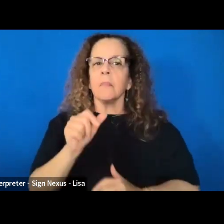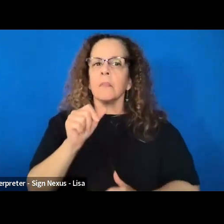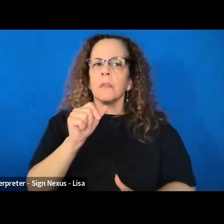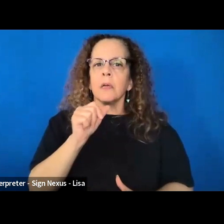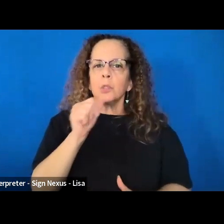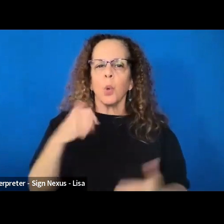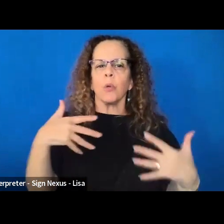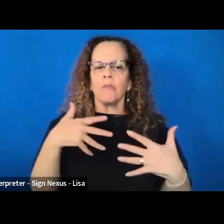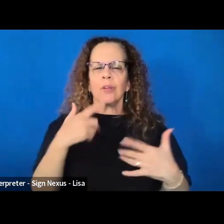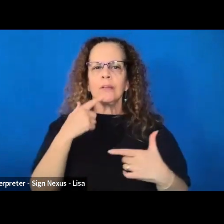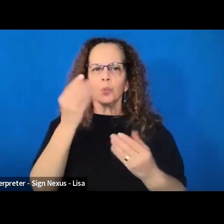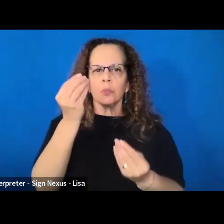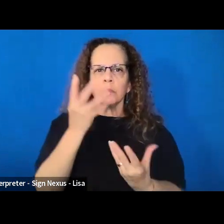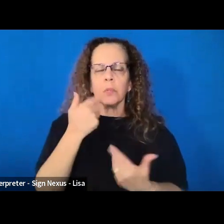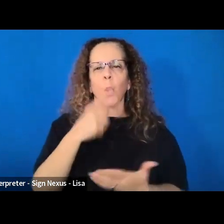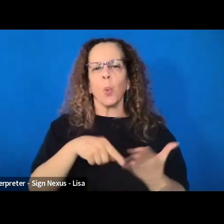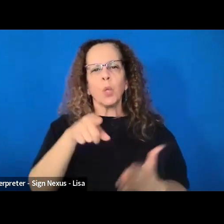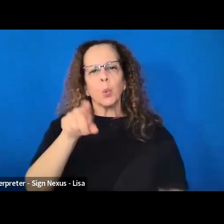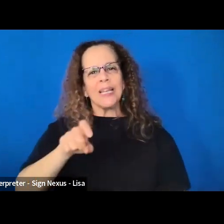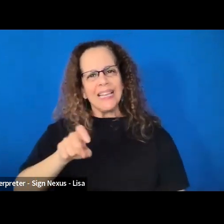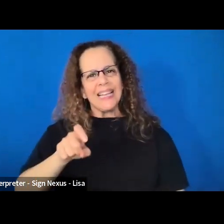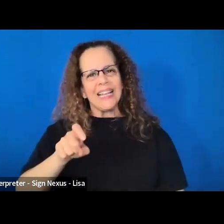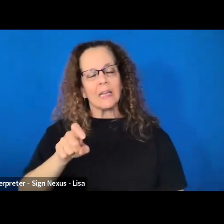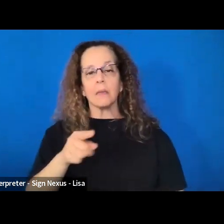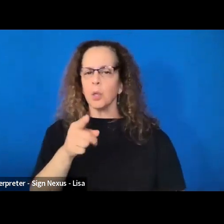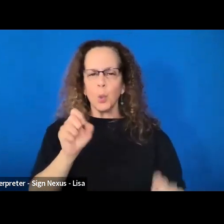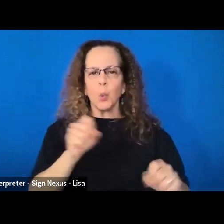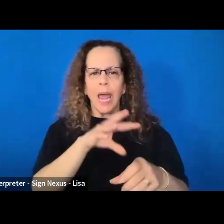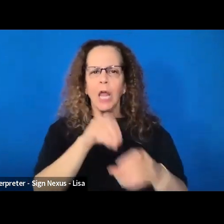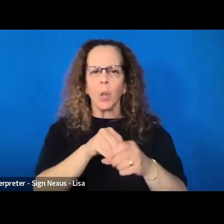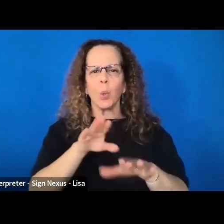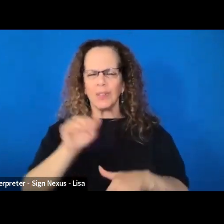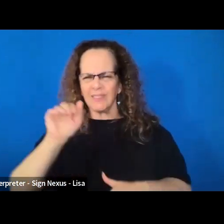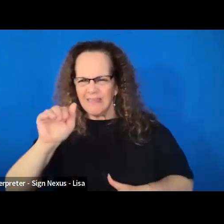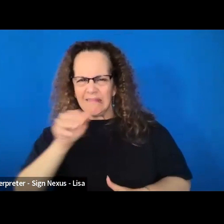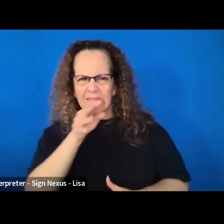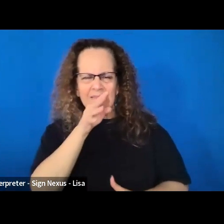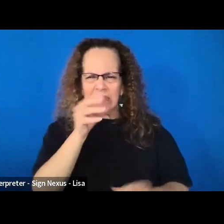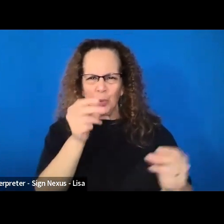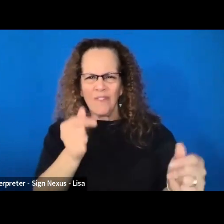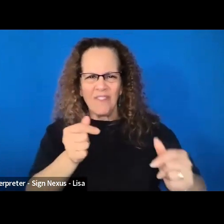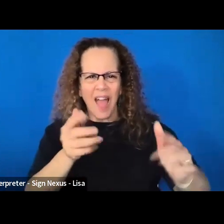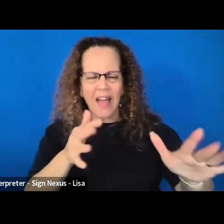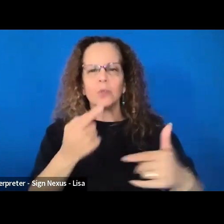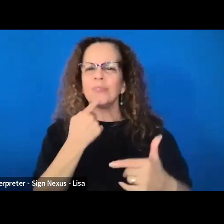participate today, including asking our panelists to slow down or repeat things if needed.